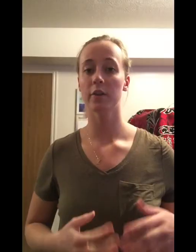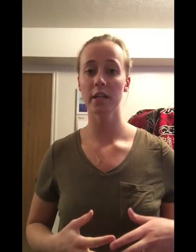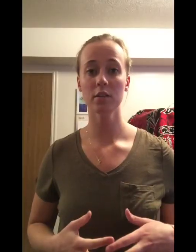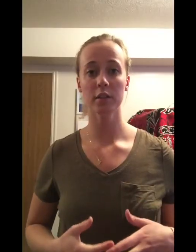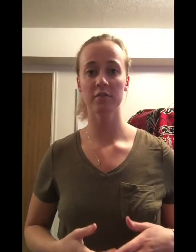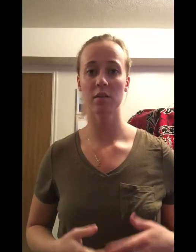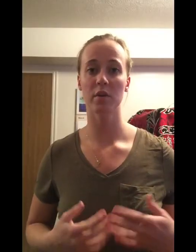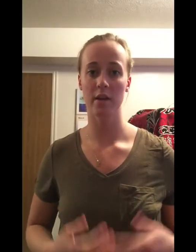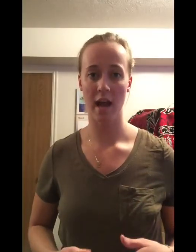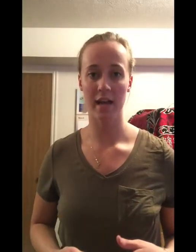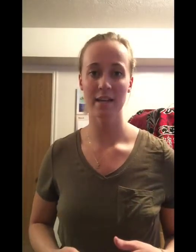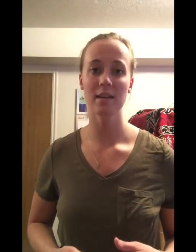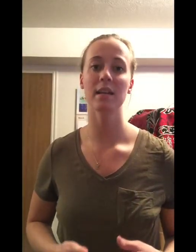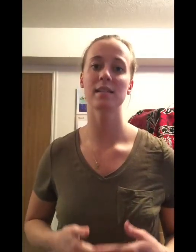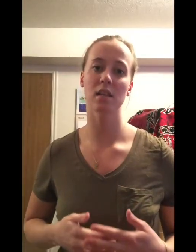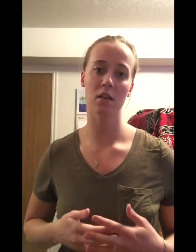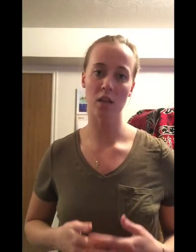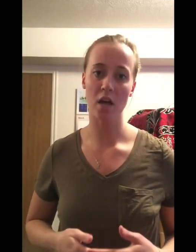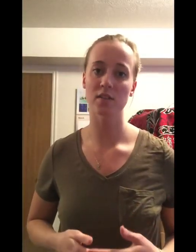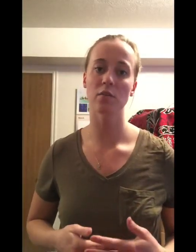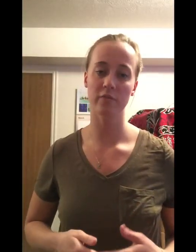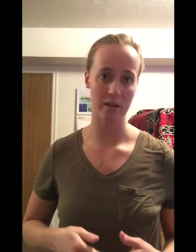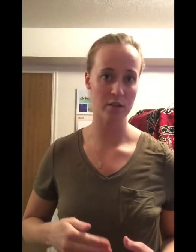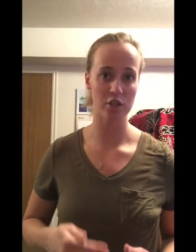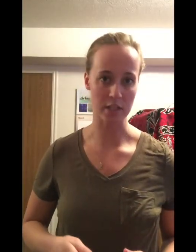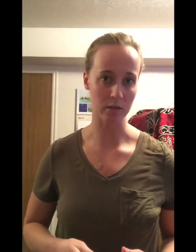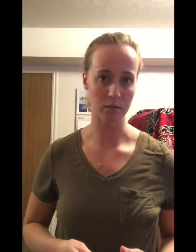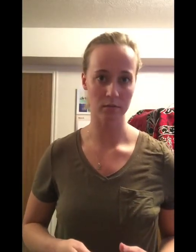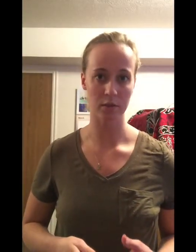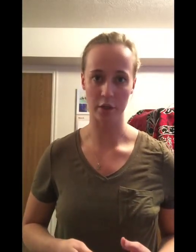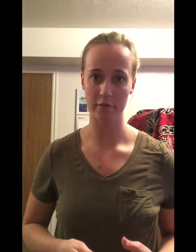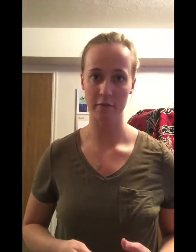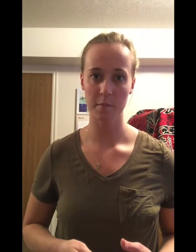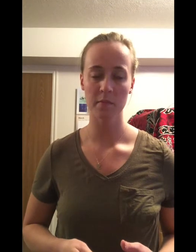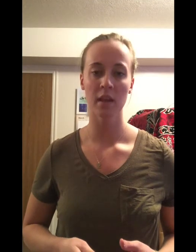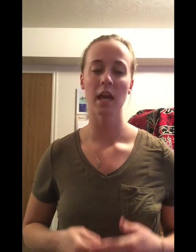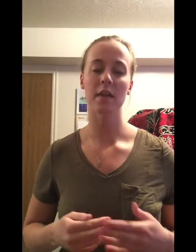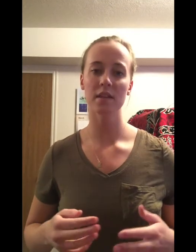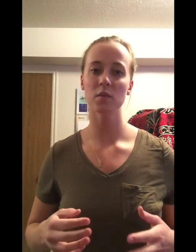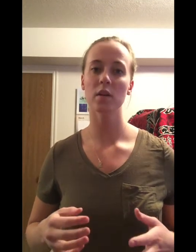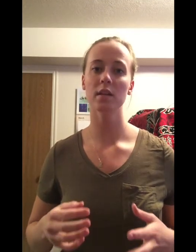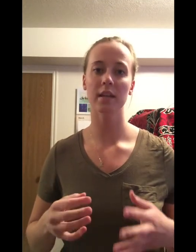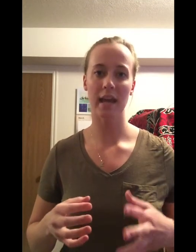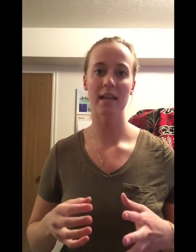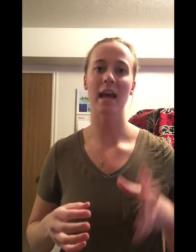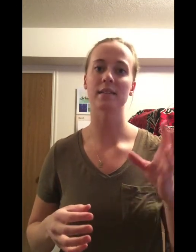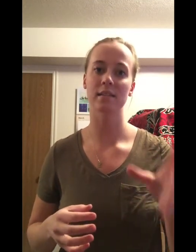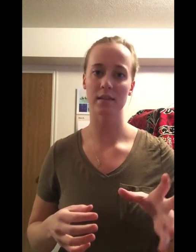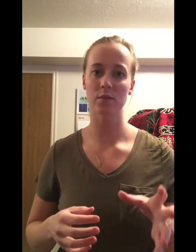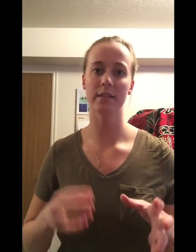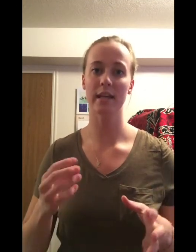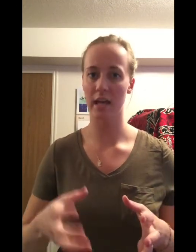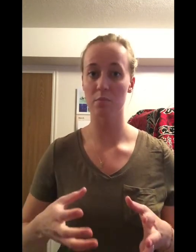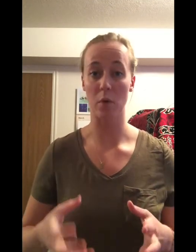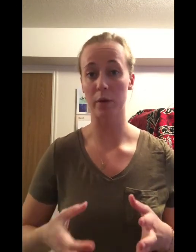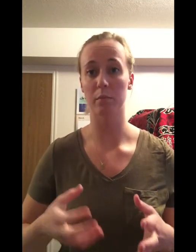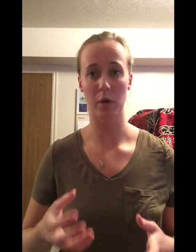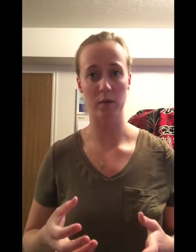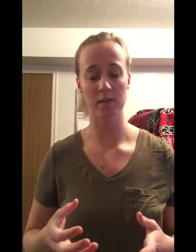Cranial nerve number nine is the glossopharyngeal nerve, and this one again has sensory and motor components.